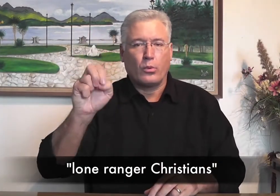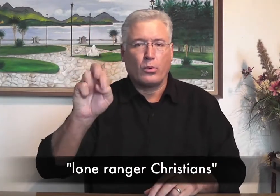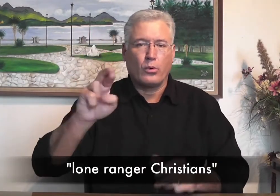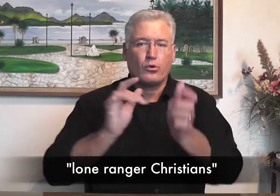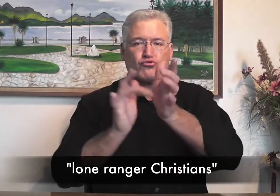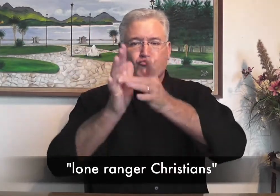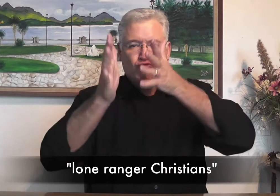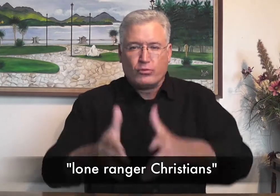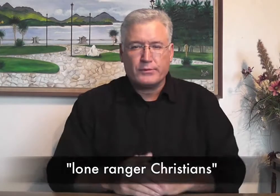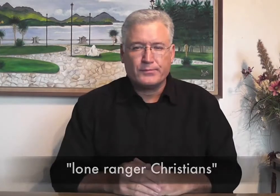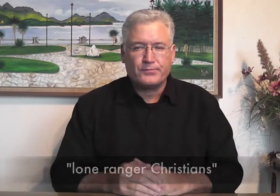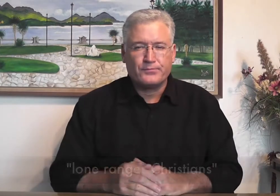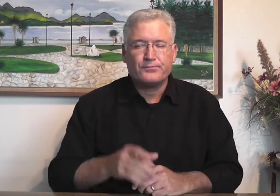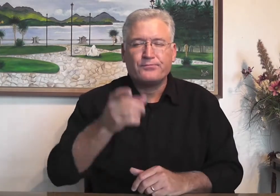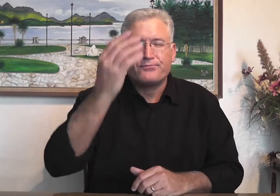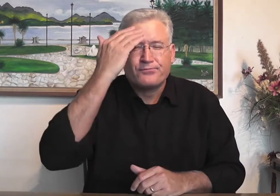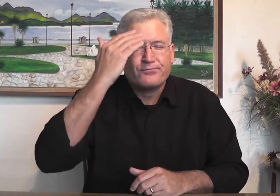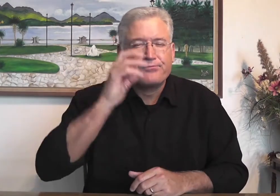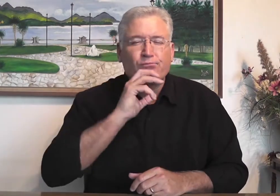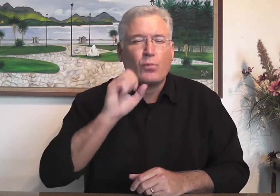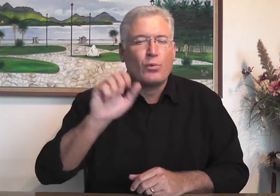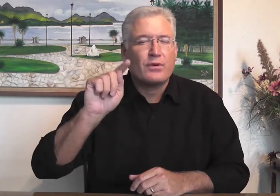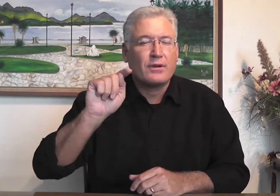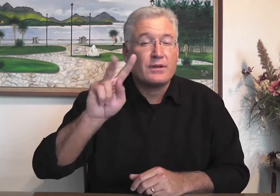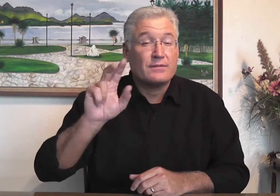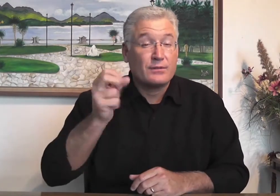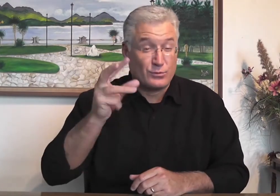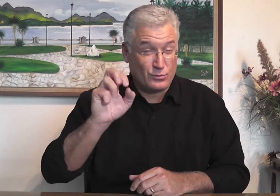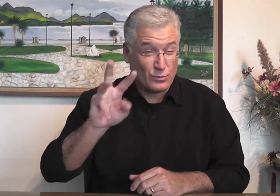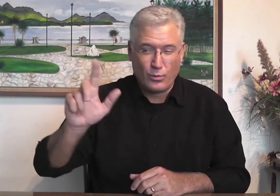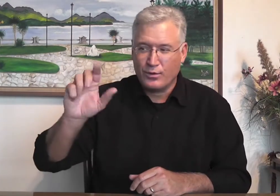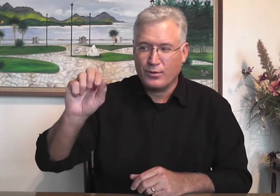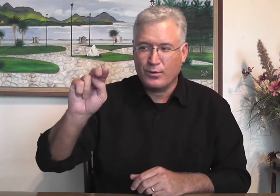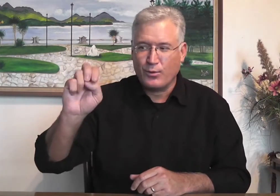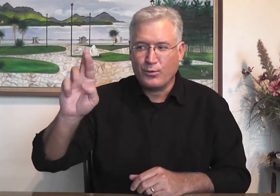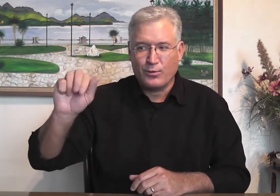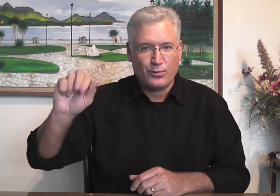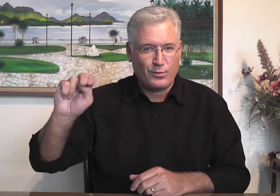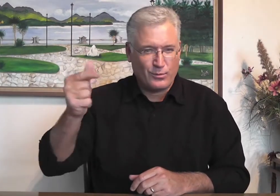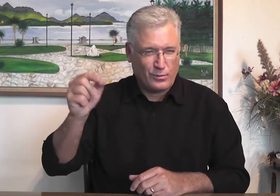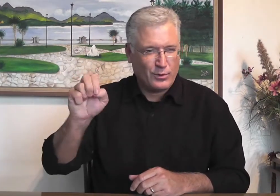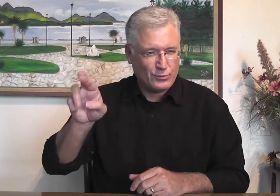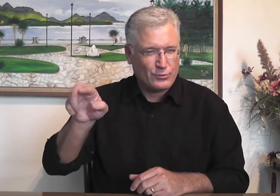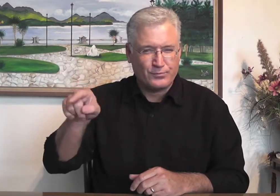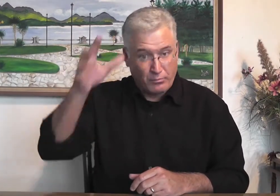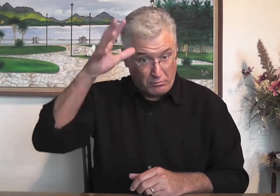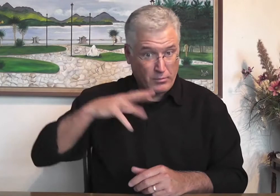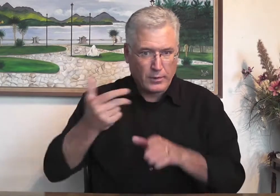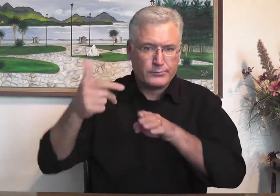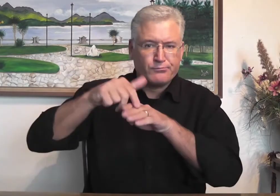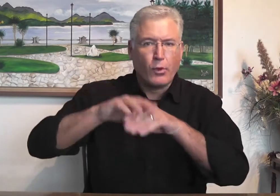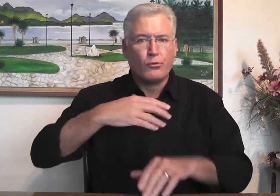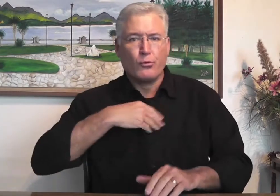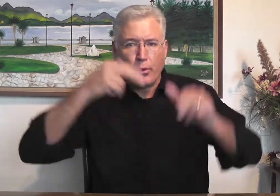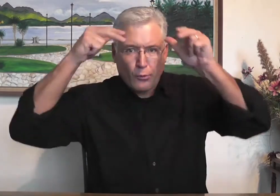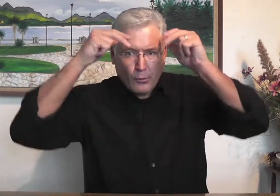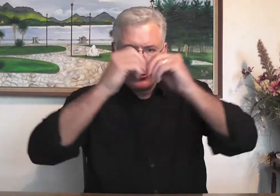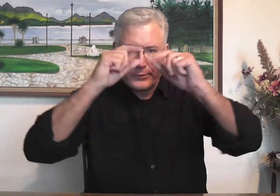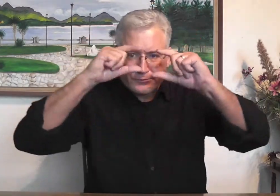Ranger Christians. You know, the OTV show, The Lone Ranger, the man he's riding on